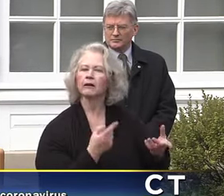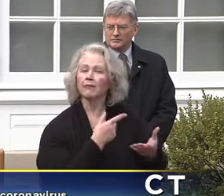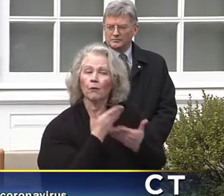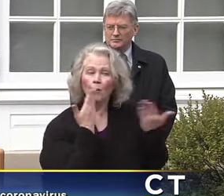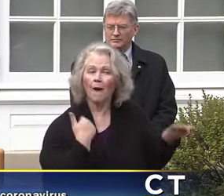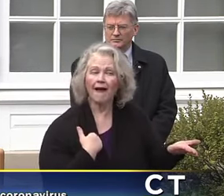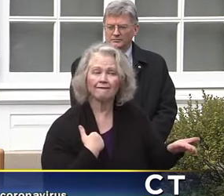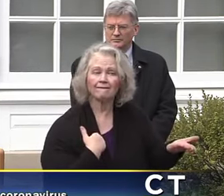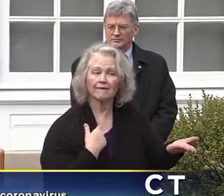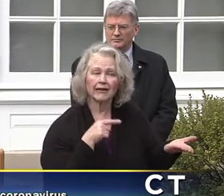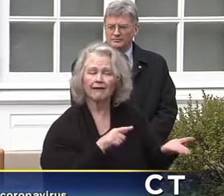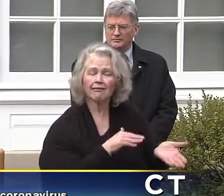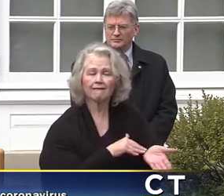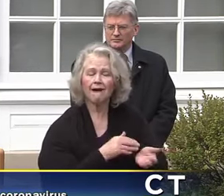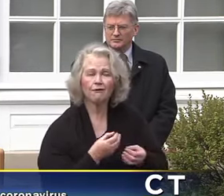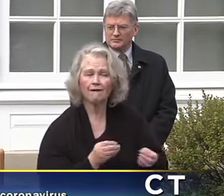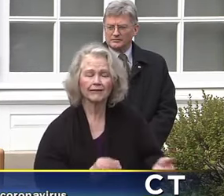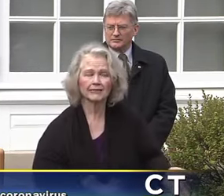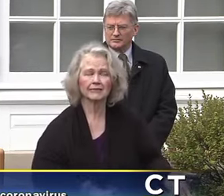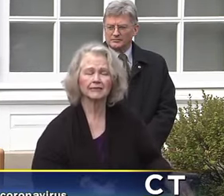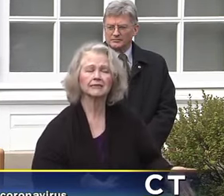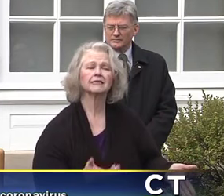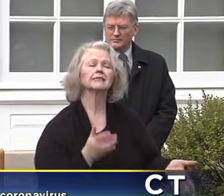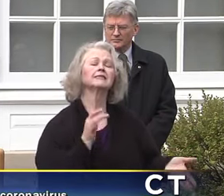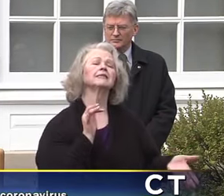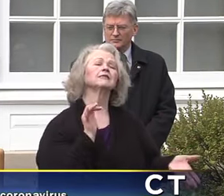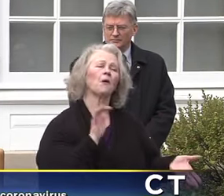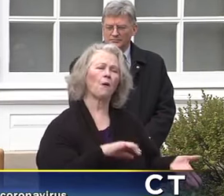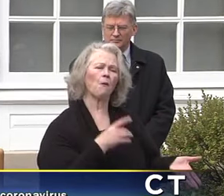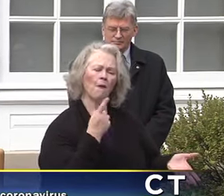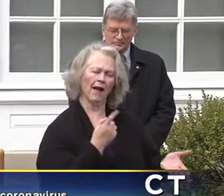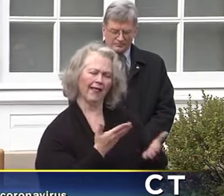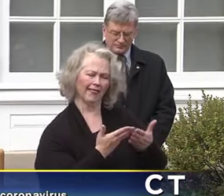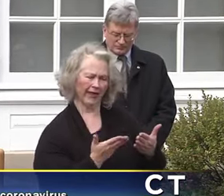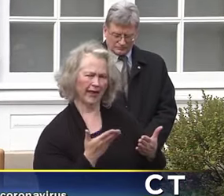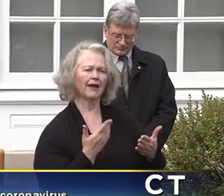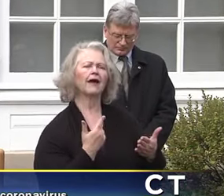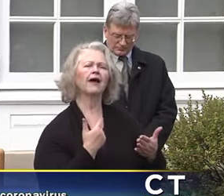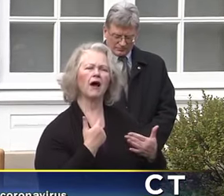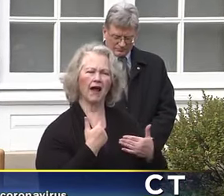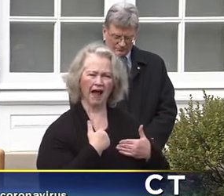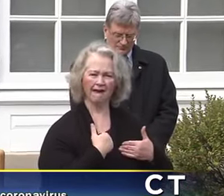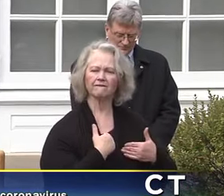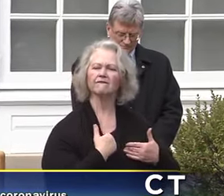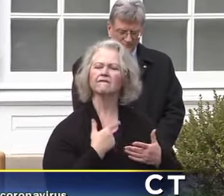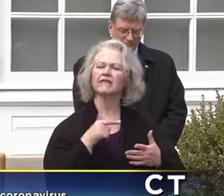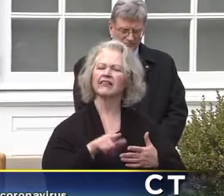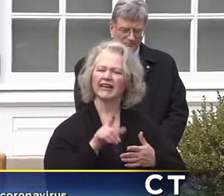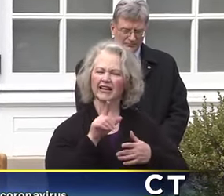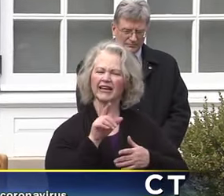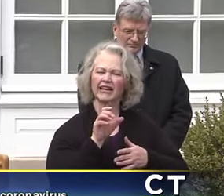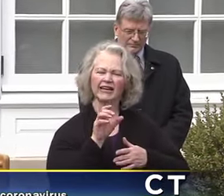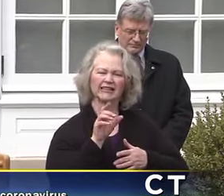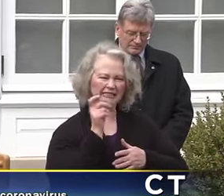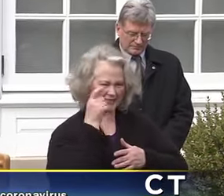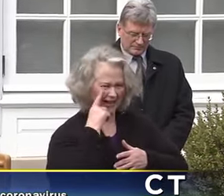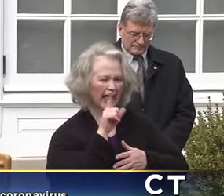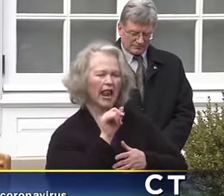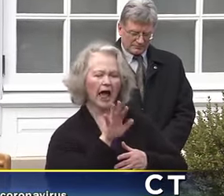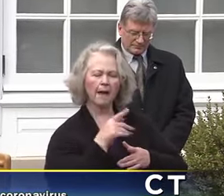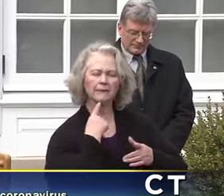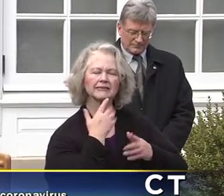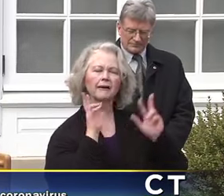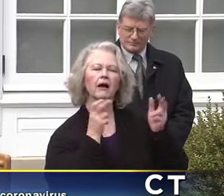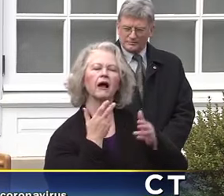offices. So one of the things that we look at when we, for example, we do have negative test results from the state laboratory, that the